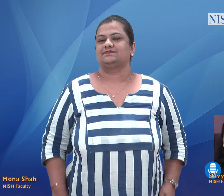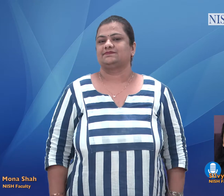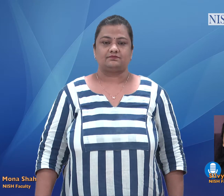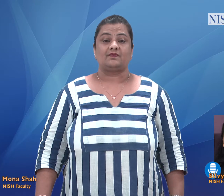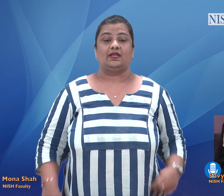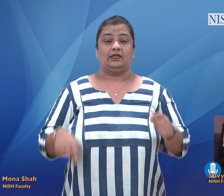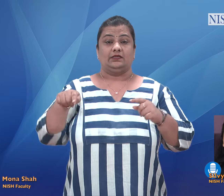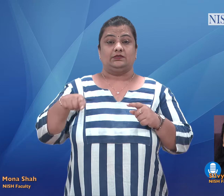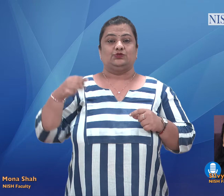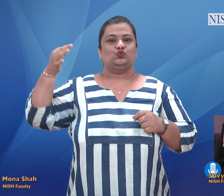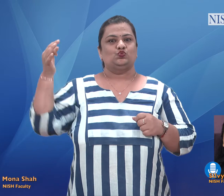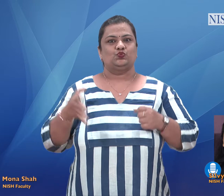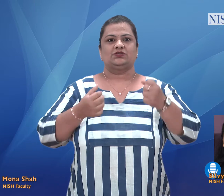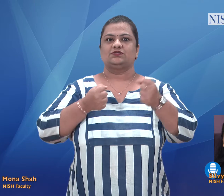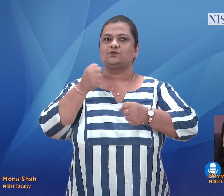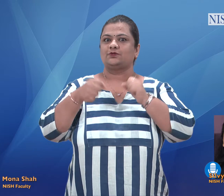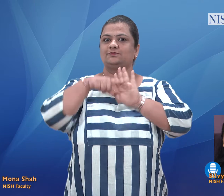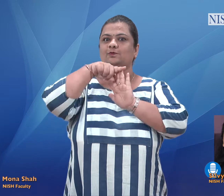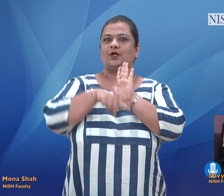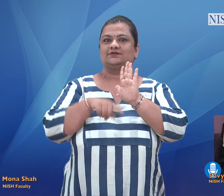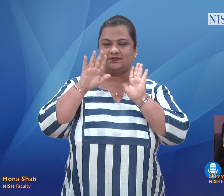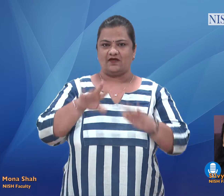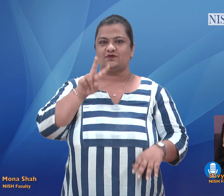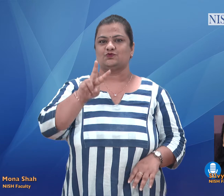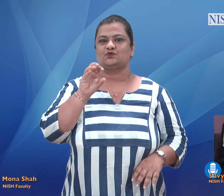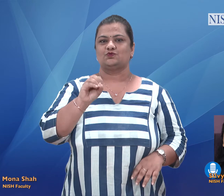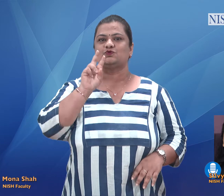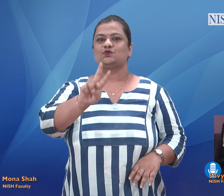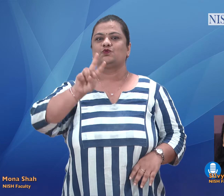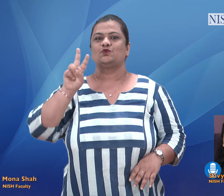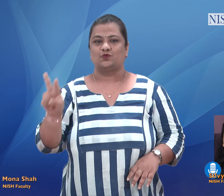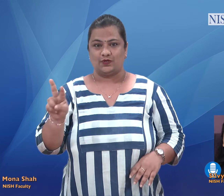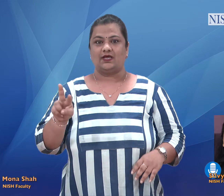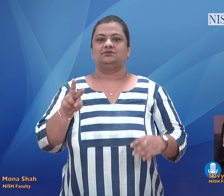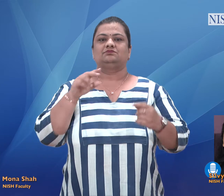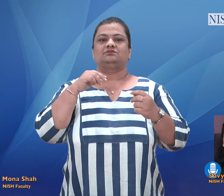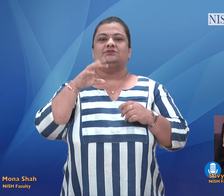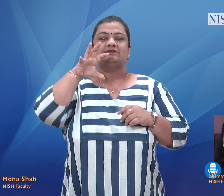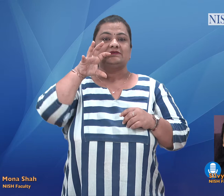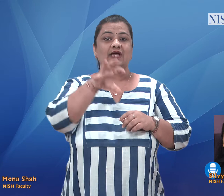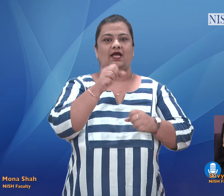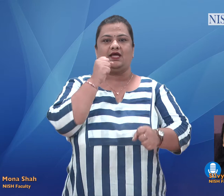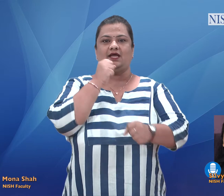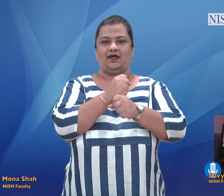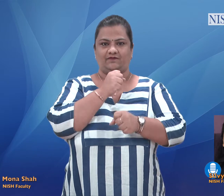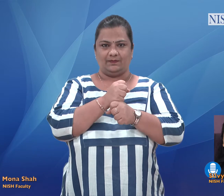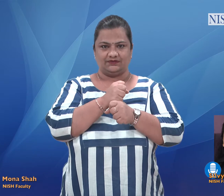The new sports policy 2022 of the state government invites more participation and investment